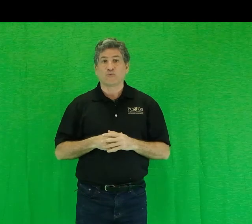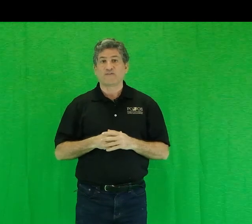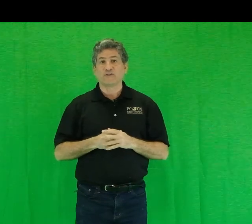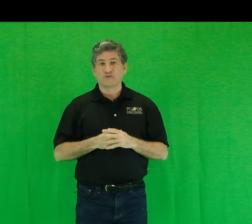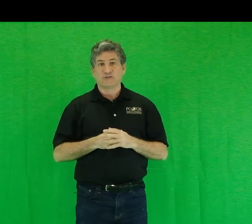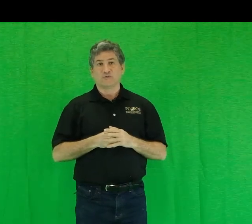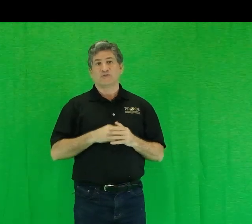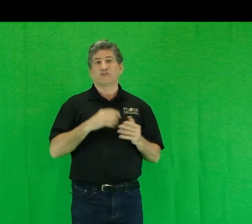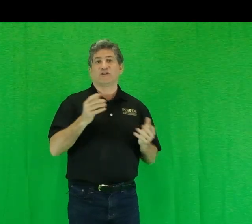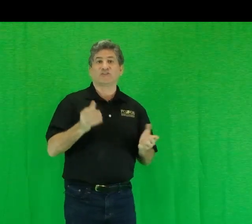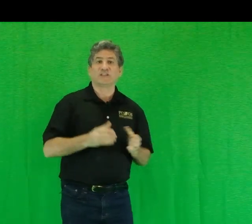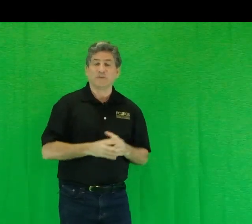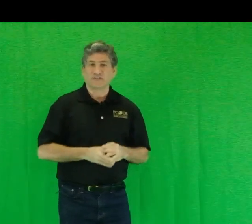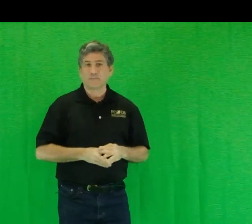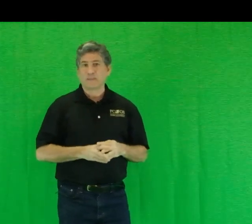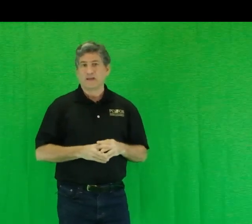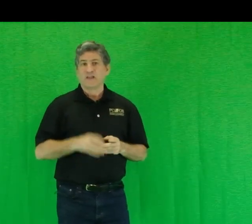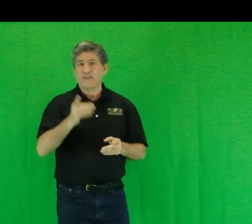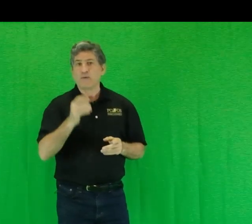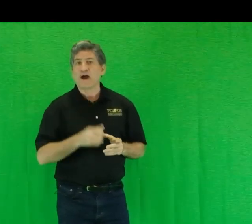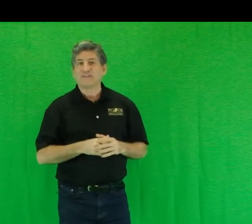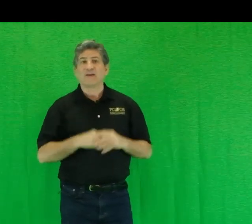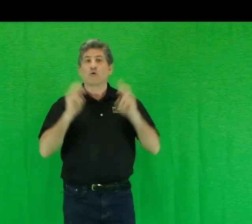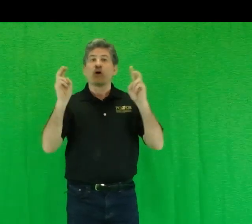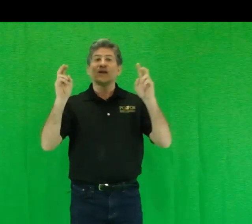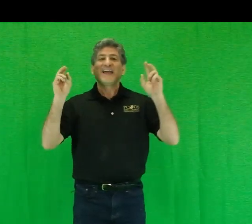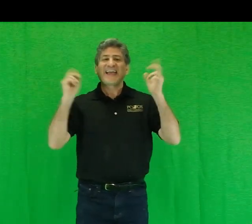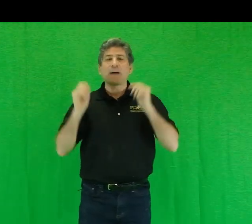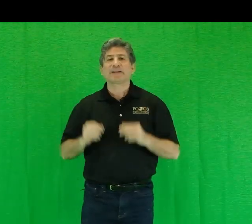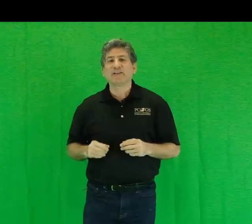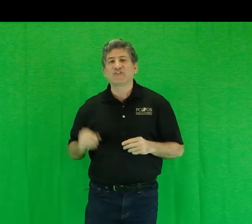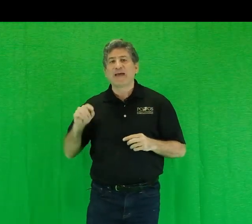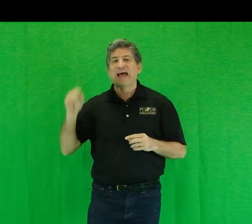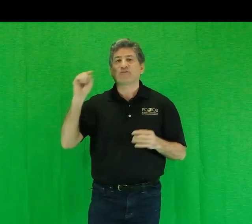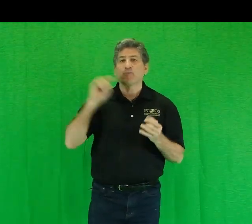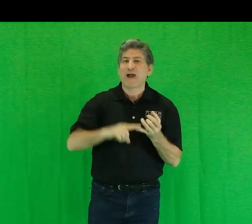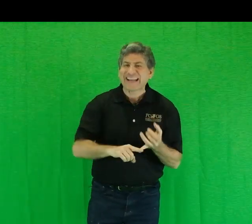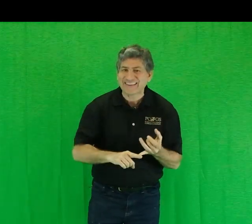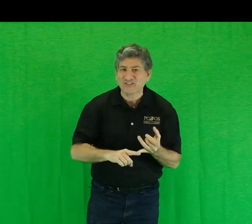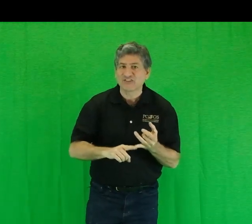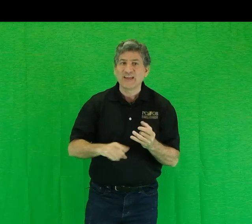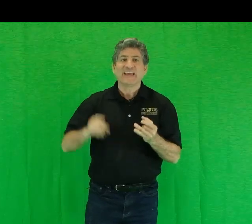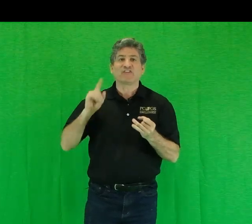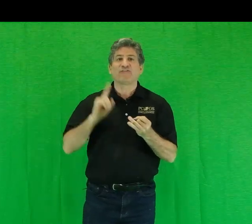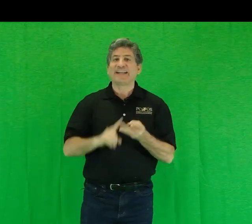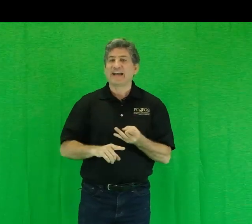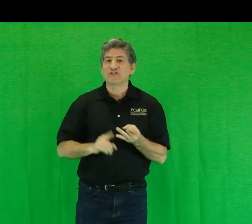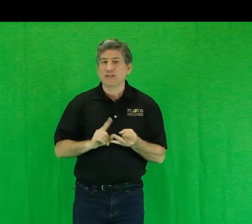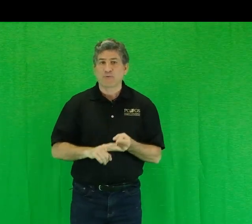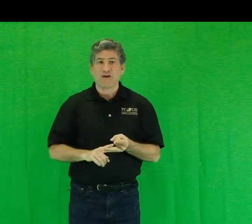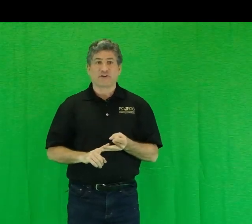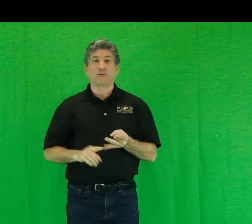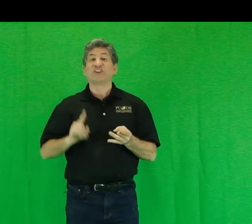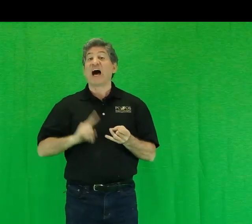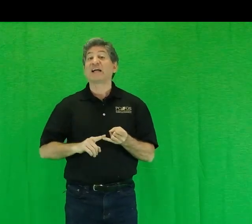Revolutions, which is in our syllabus. They write, quote, Capitalism as practiced is a financially profitable, non